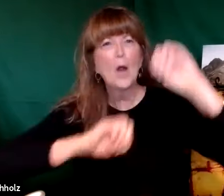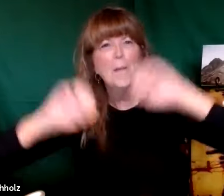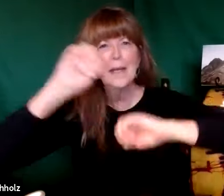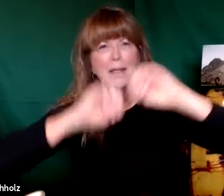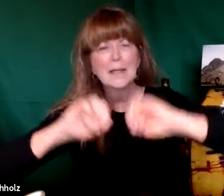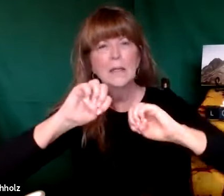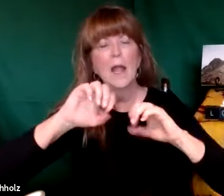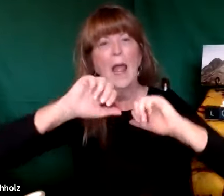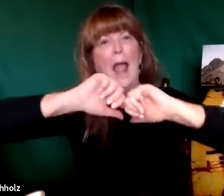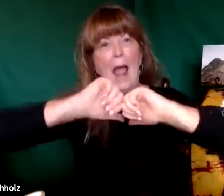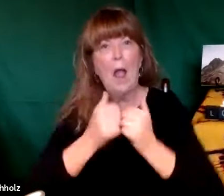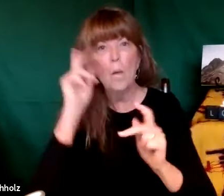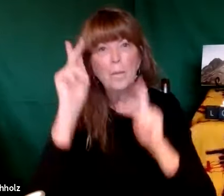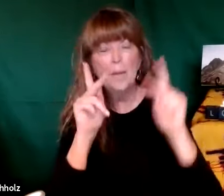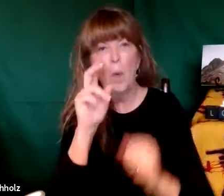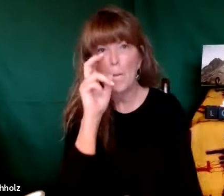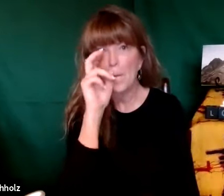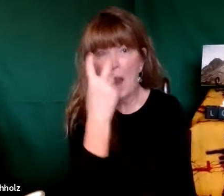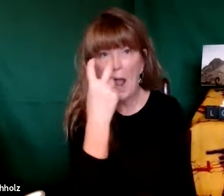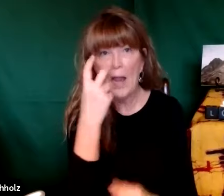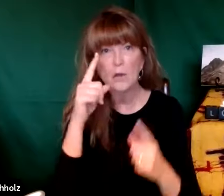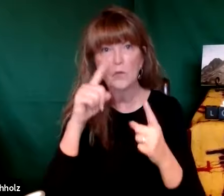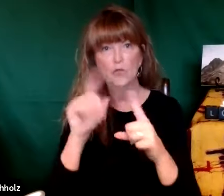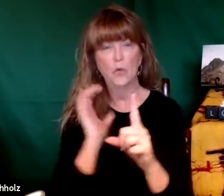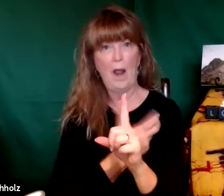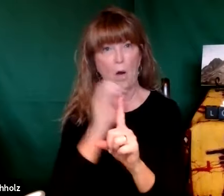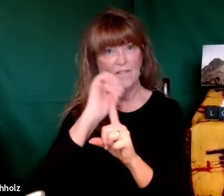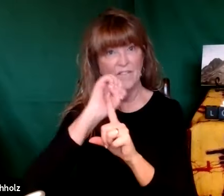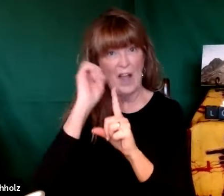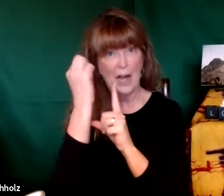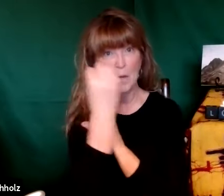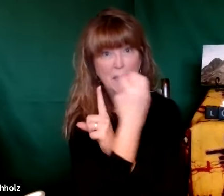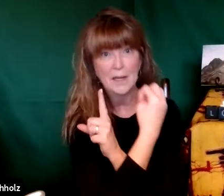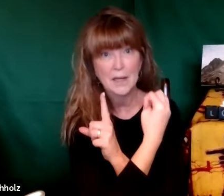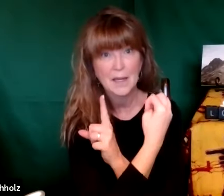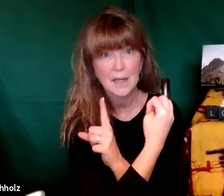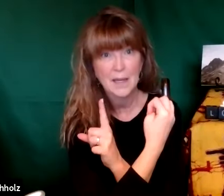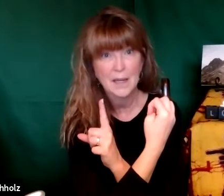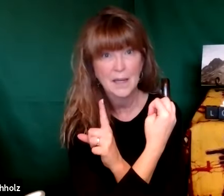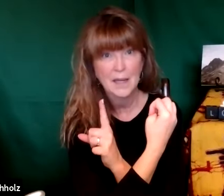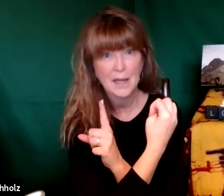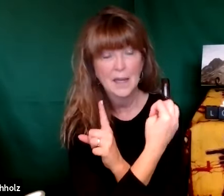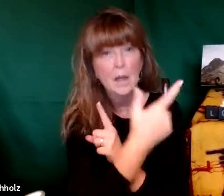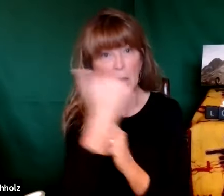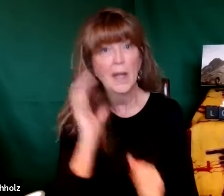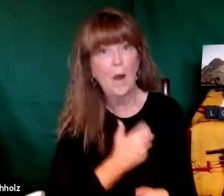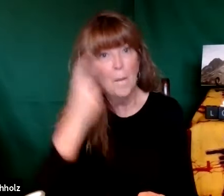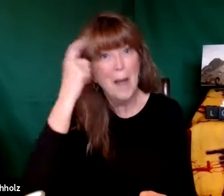anyway i'm going to tell you the story there was an experiment done by a sociologist showing how people are just blind to their